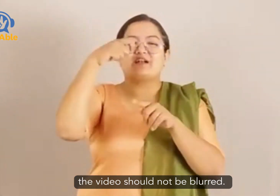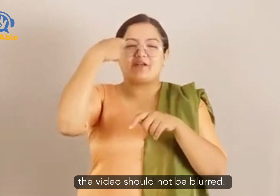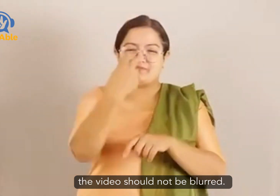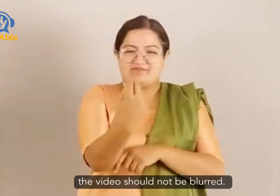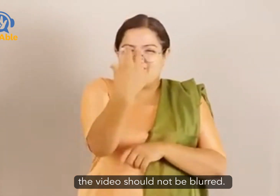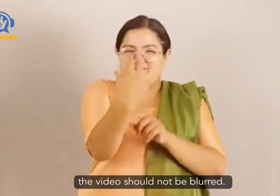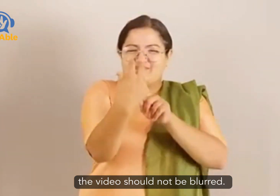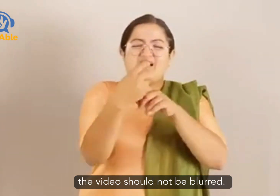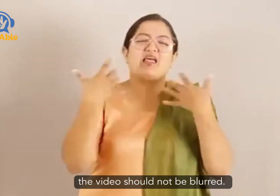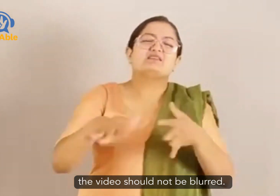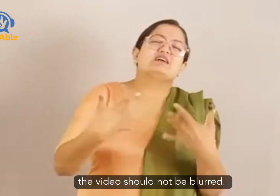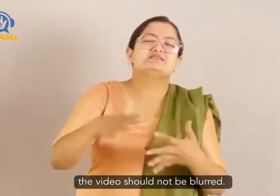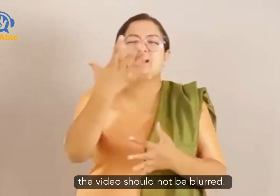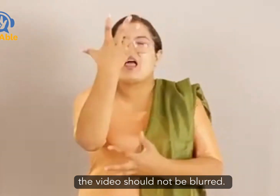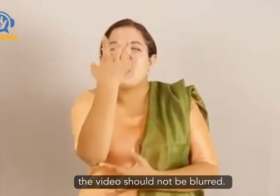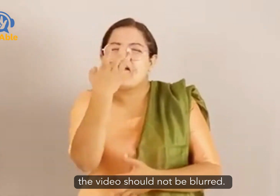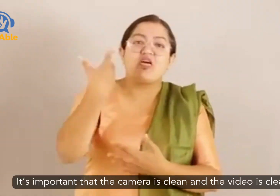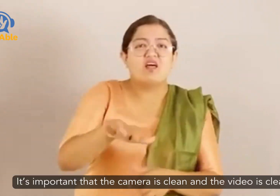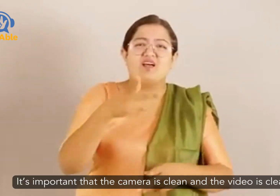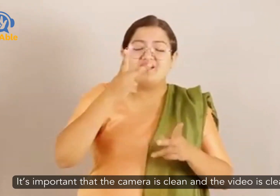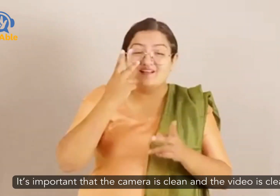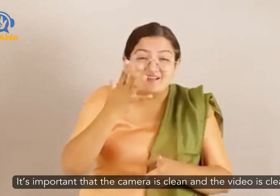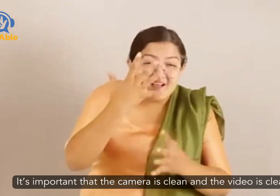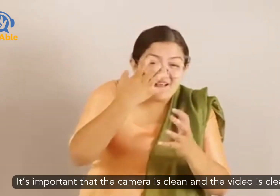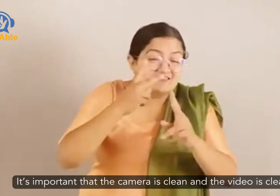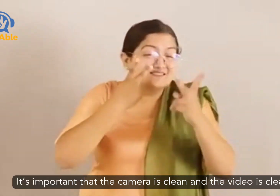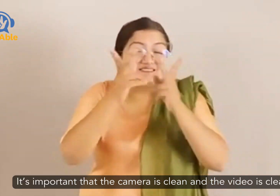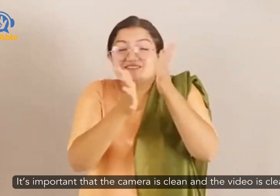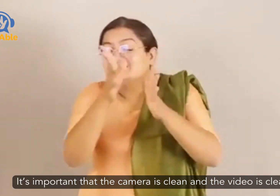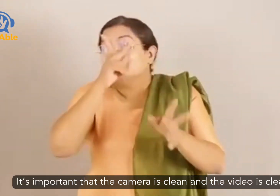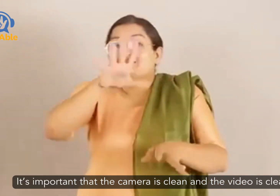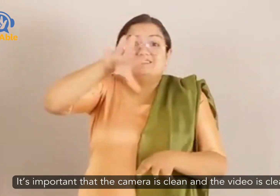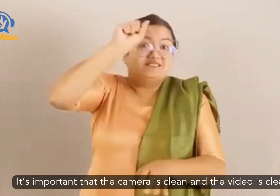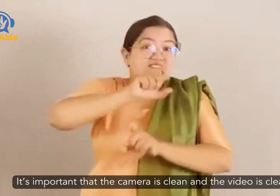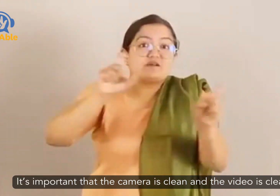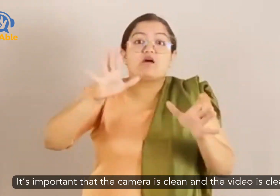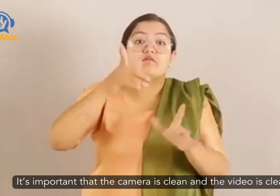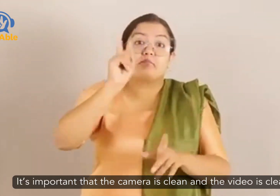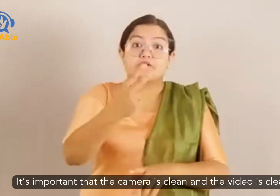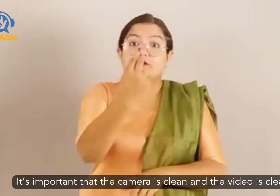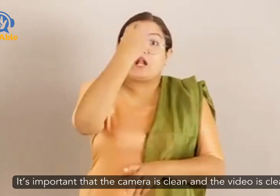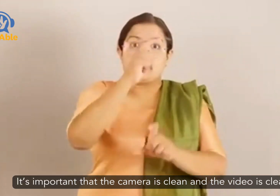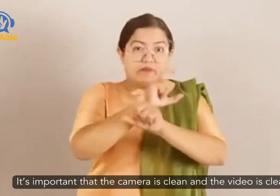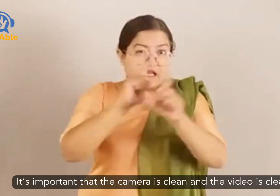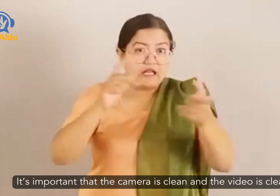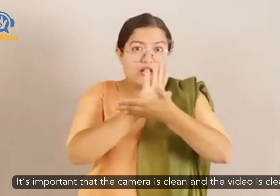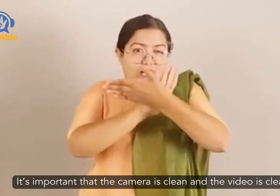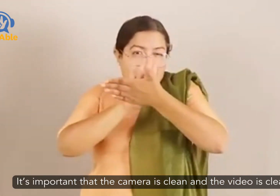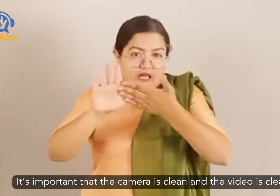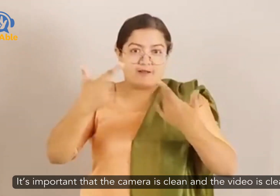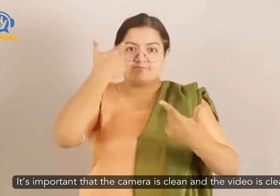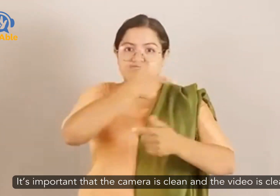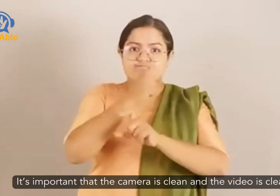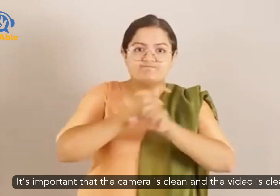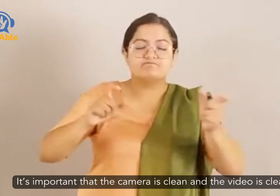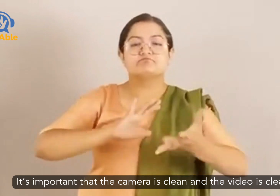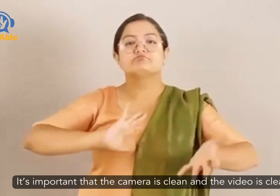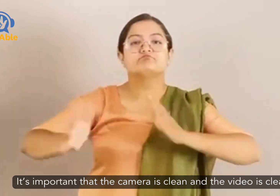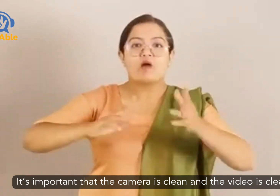it's important that the camera is clean and the video is clear